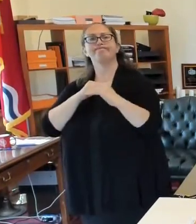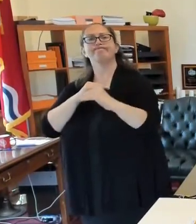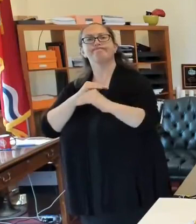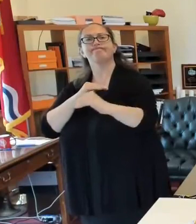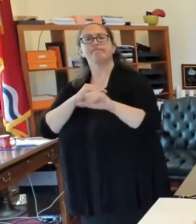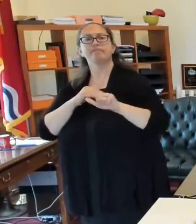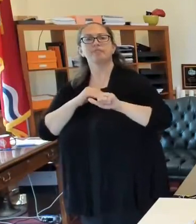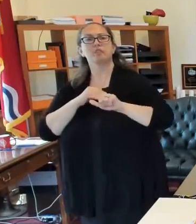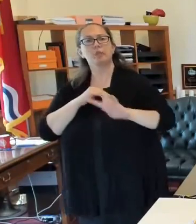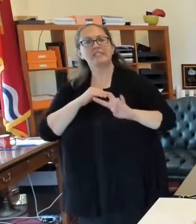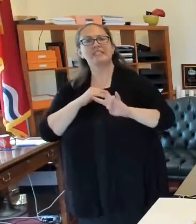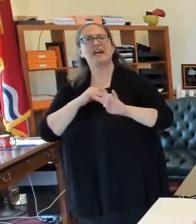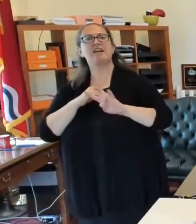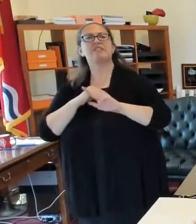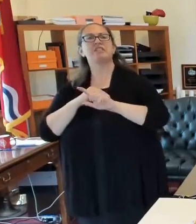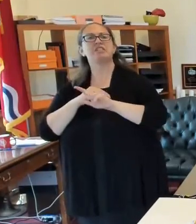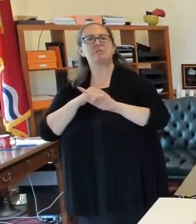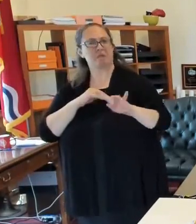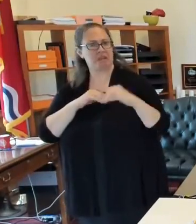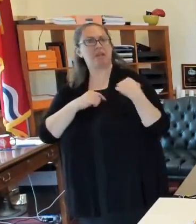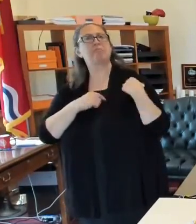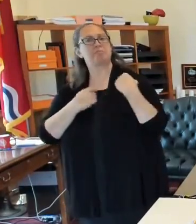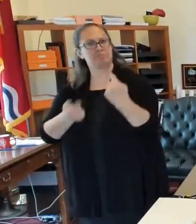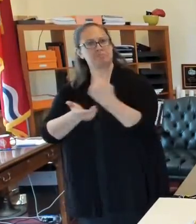every day for the last week.